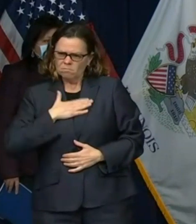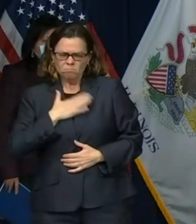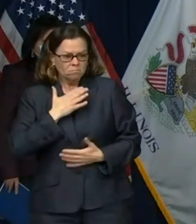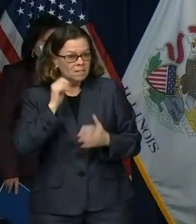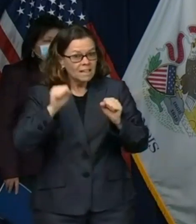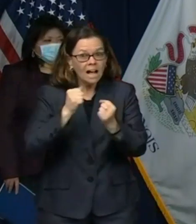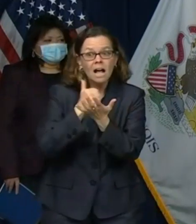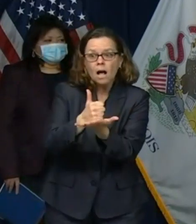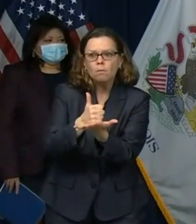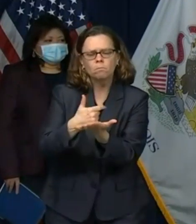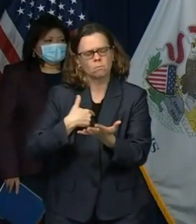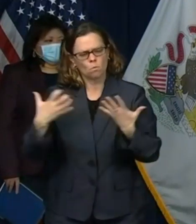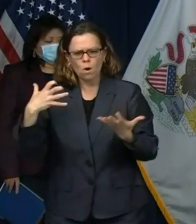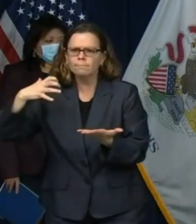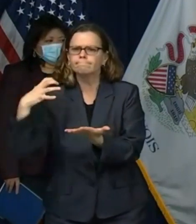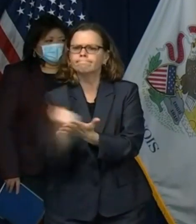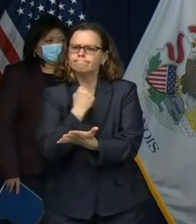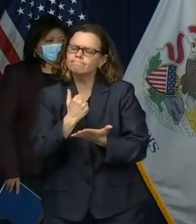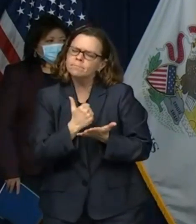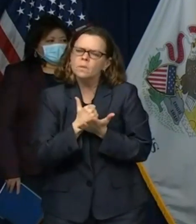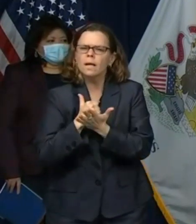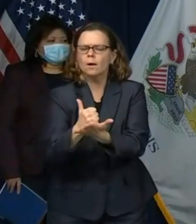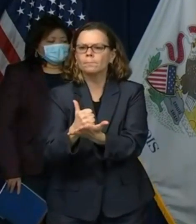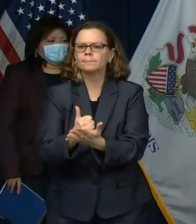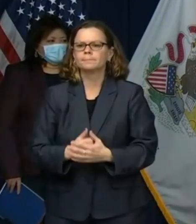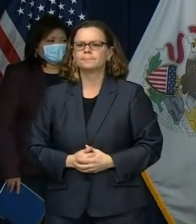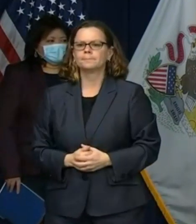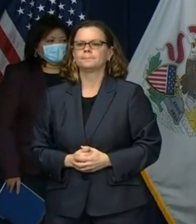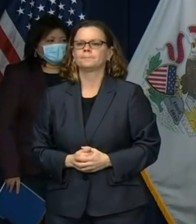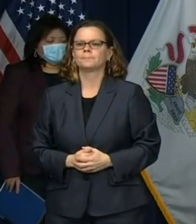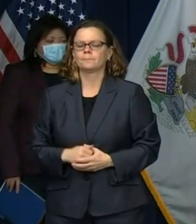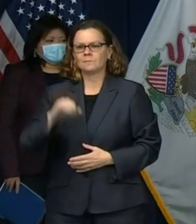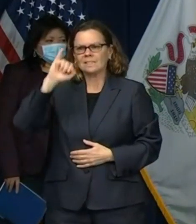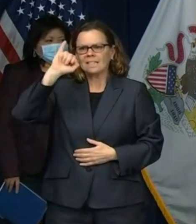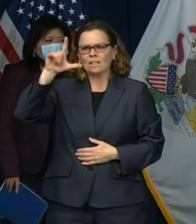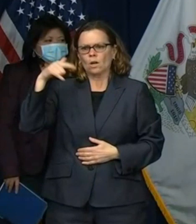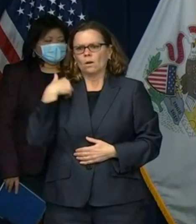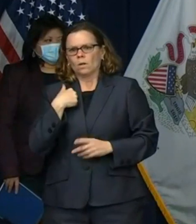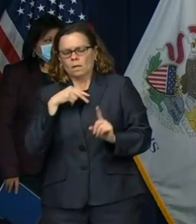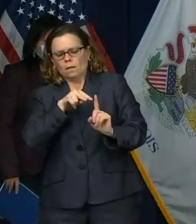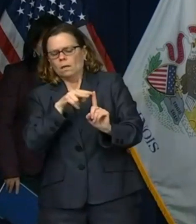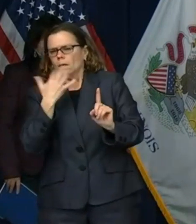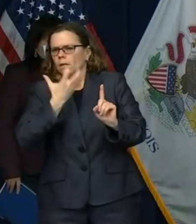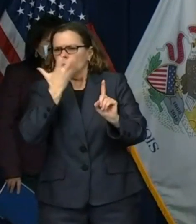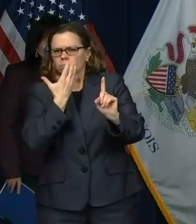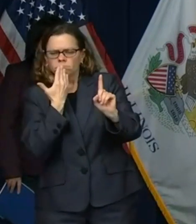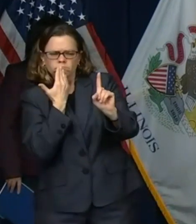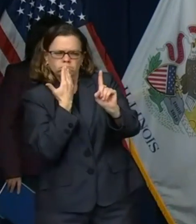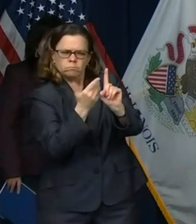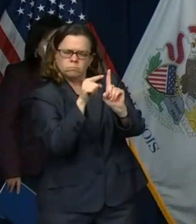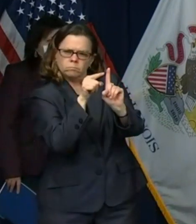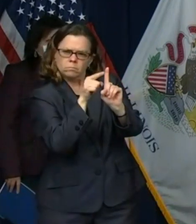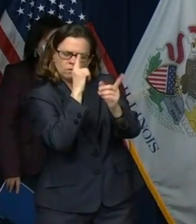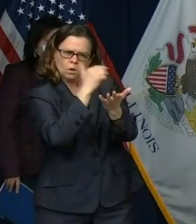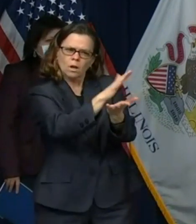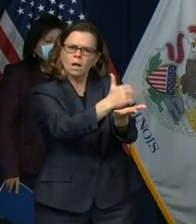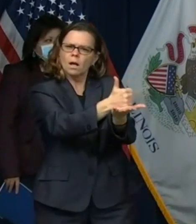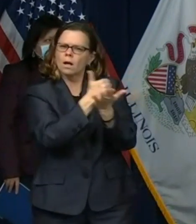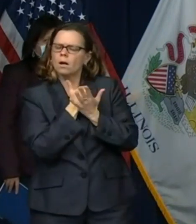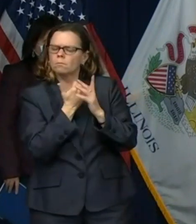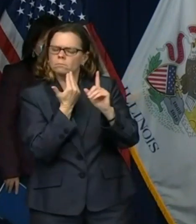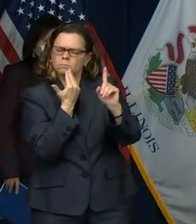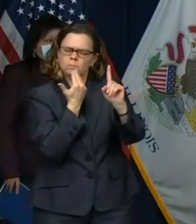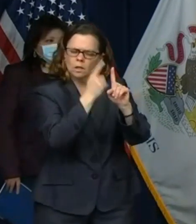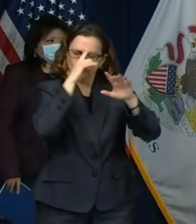and we are so very grateful for your service and to all of the people of illinois if you want to